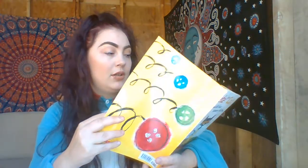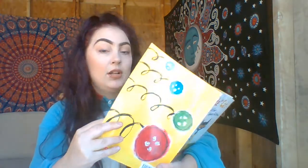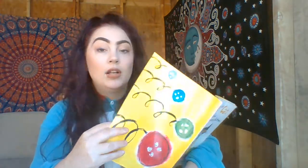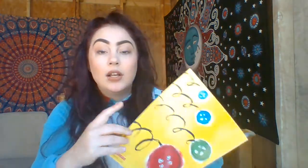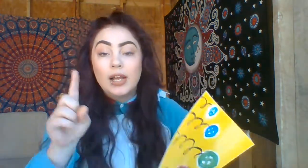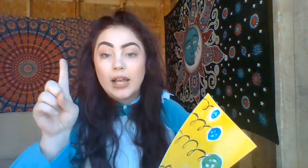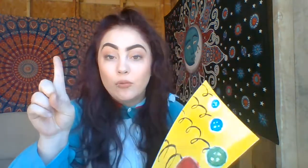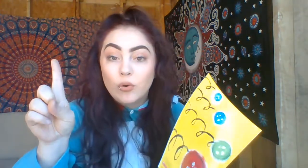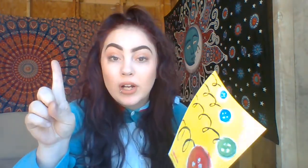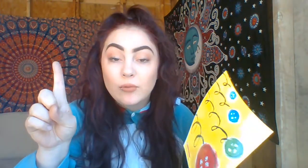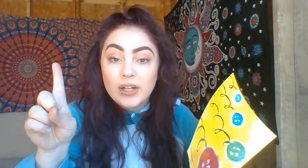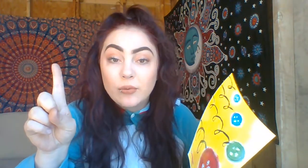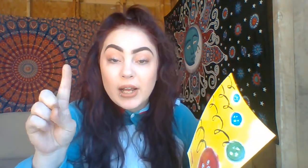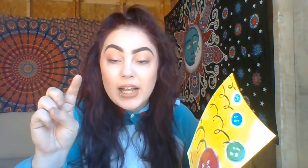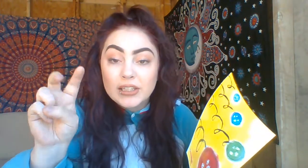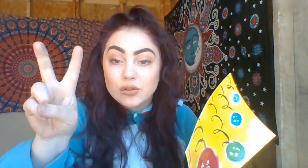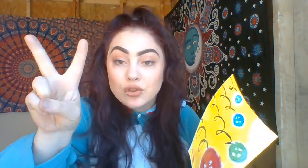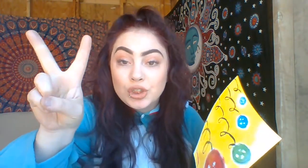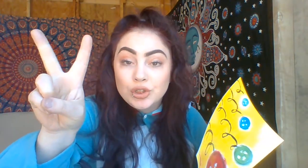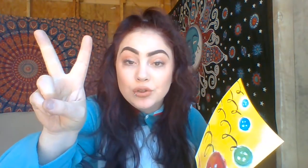And one went away. Two.